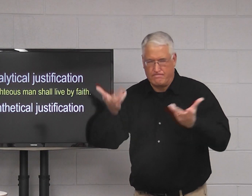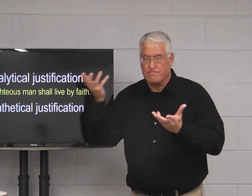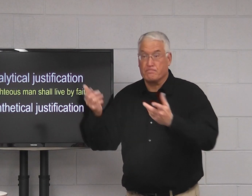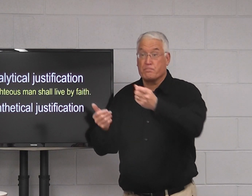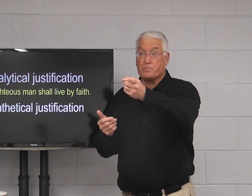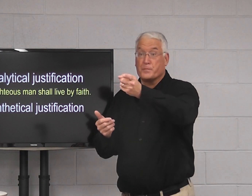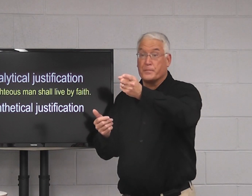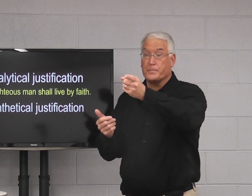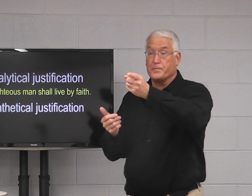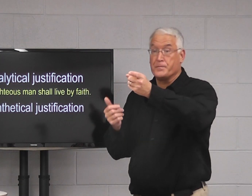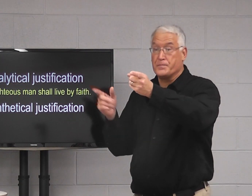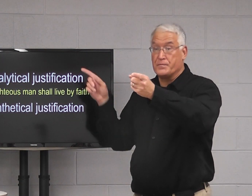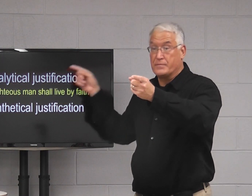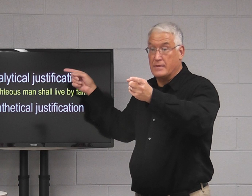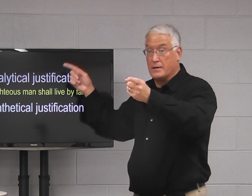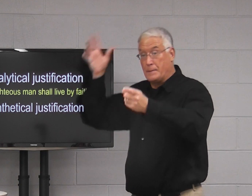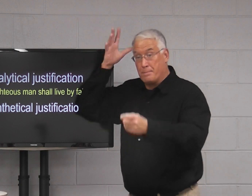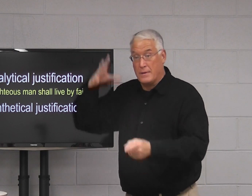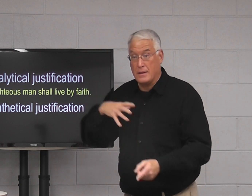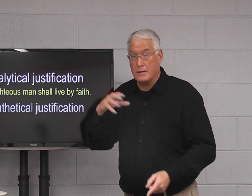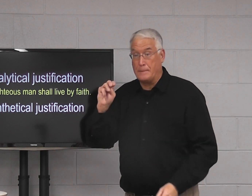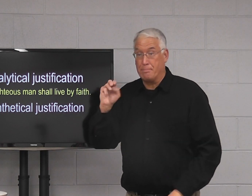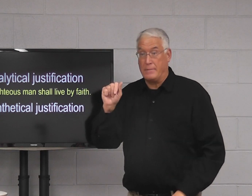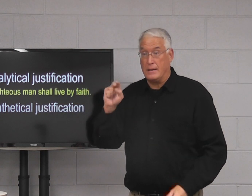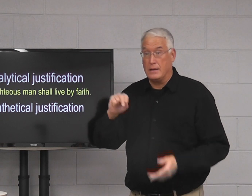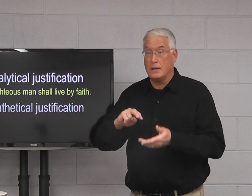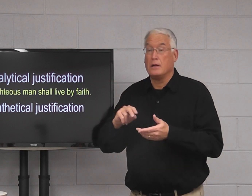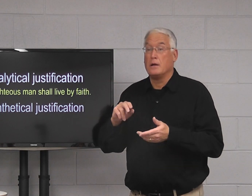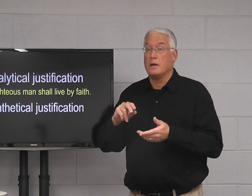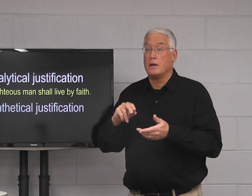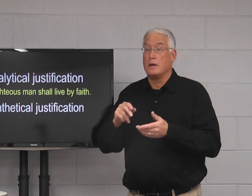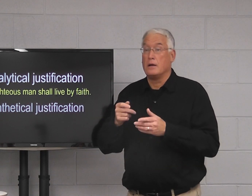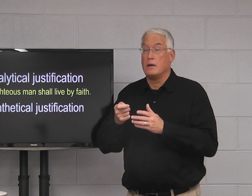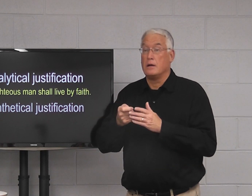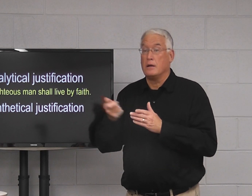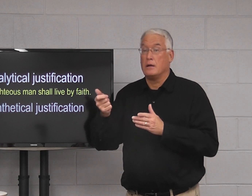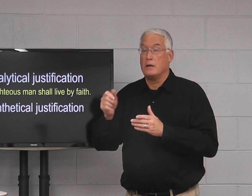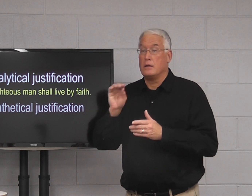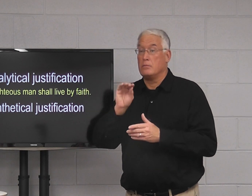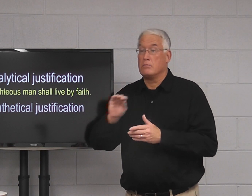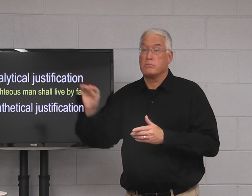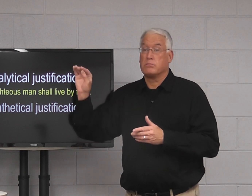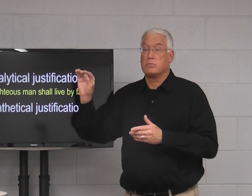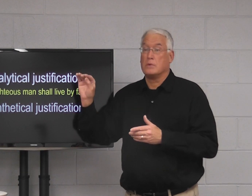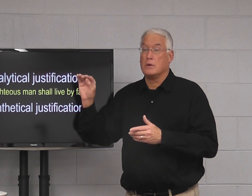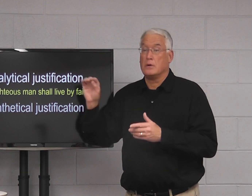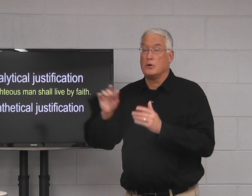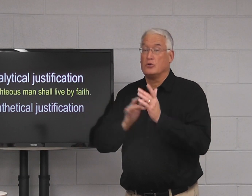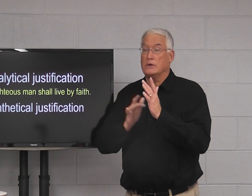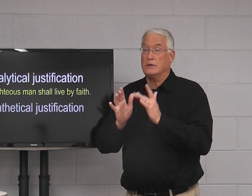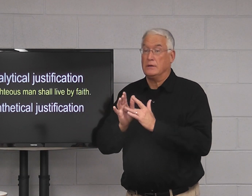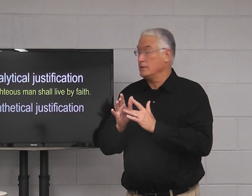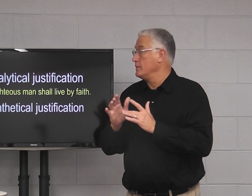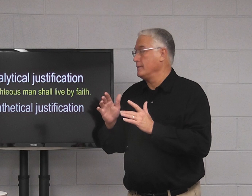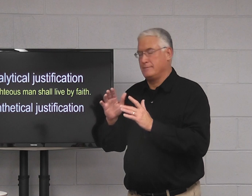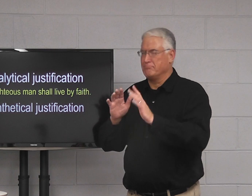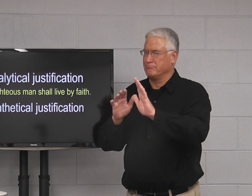The righteous man. So, if you're talking about Martin Luther, if you took out righteous and put Jesus,